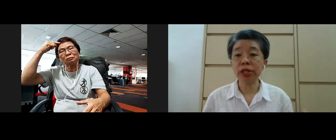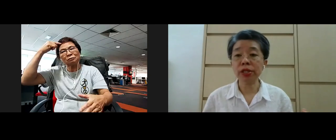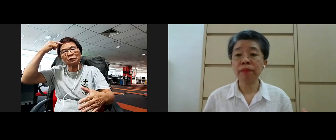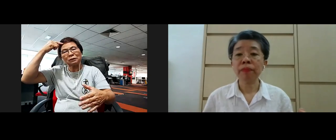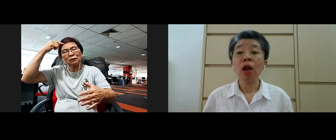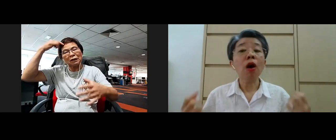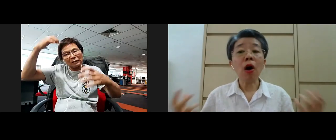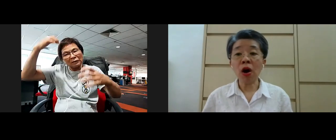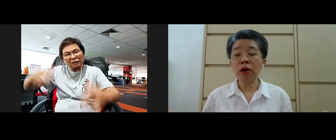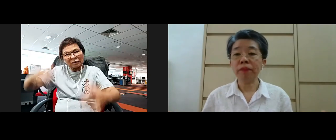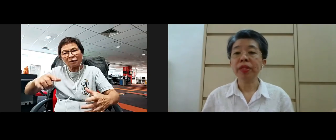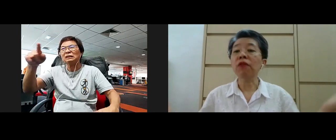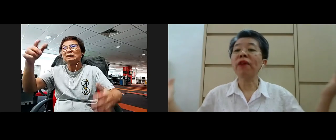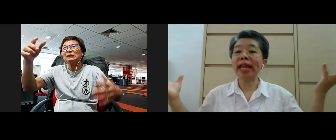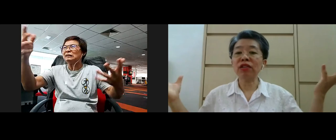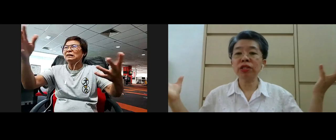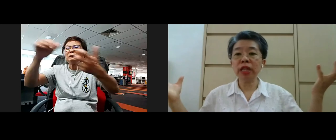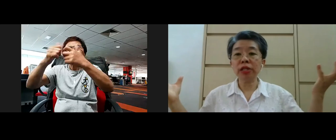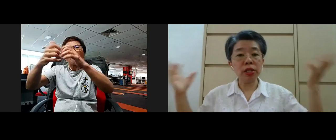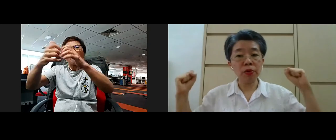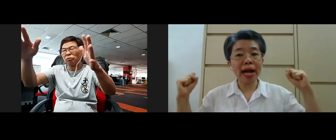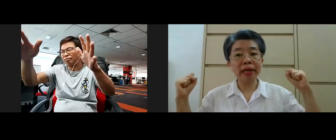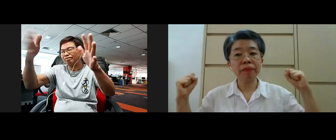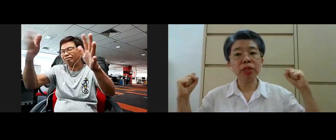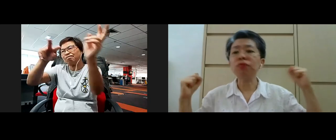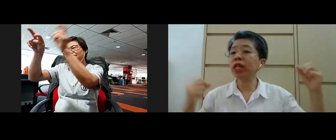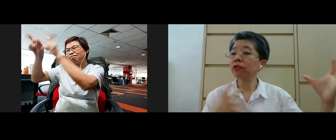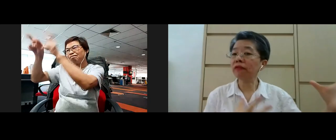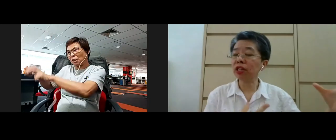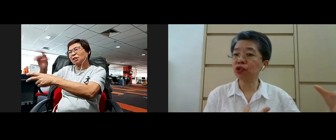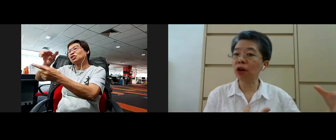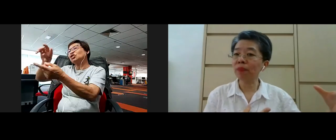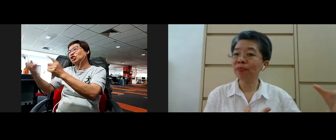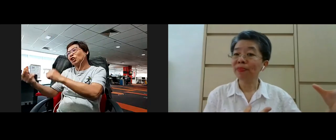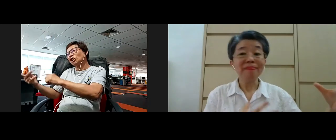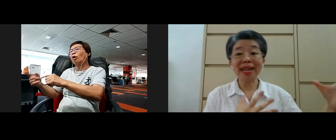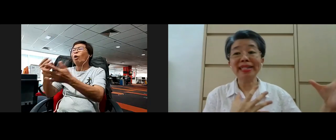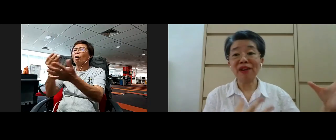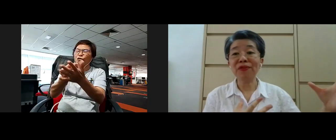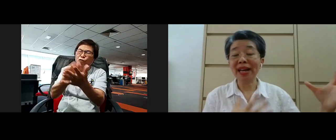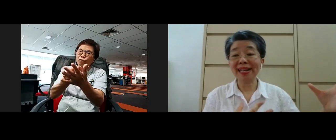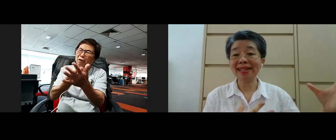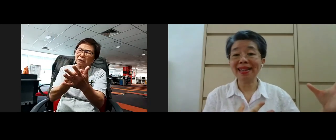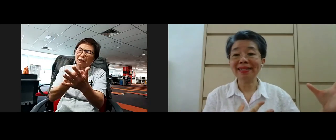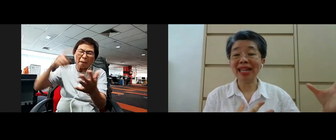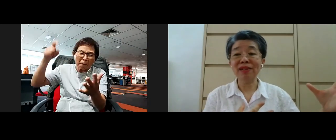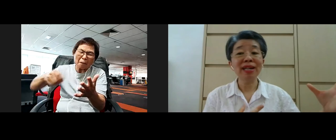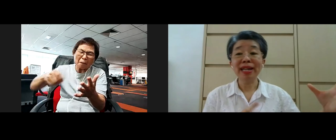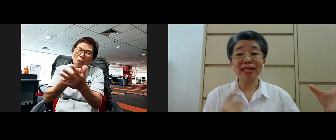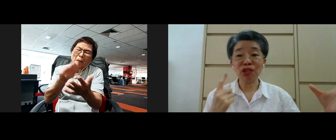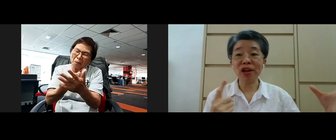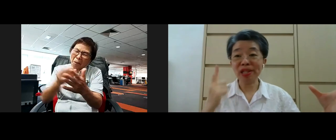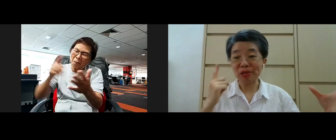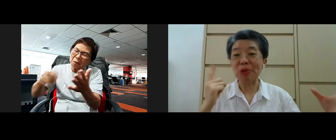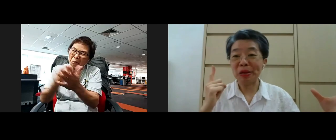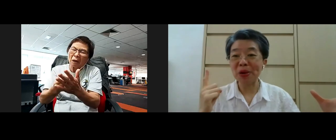choices or your financial needs is so high you need to have this job then therefore like I say you know